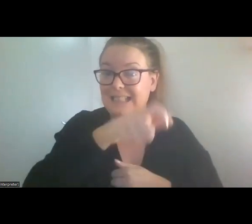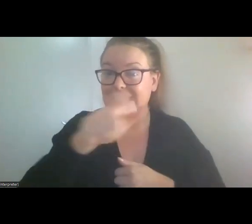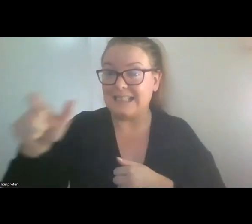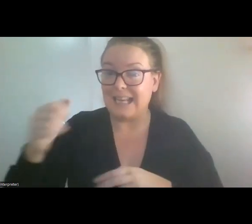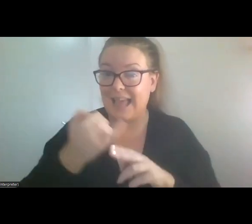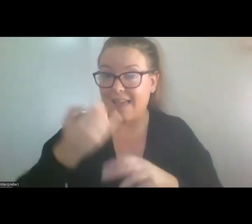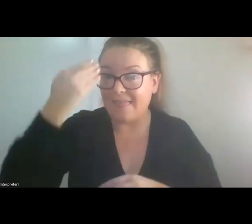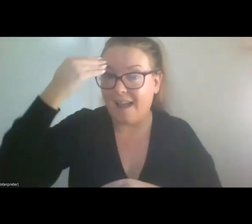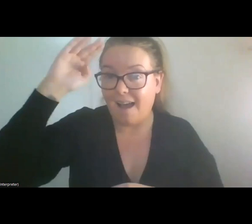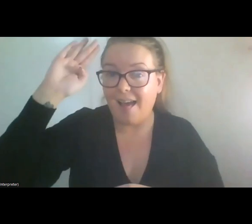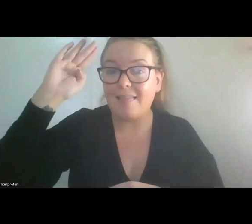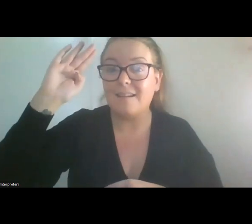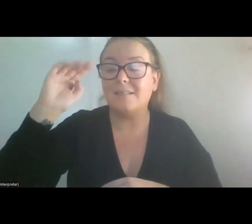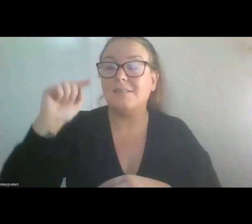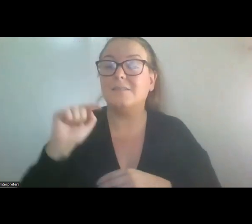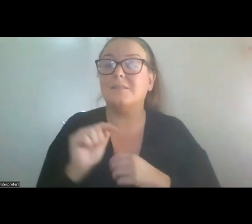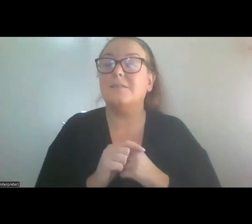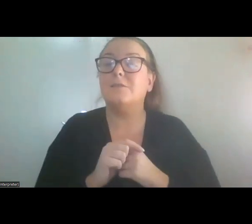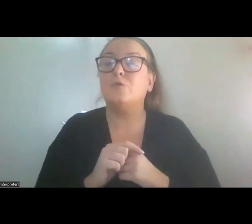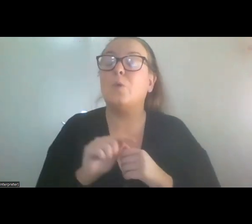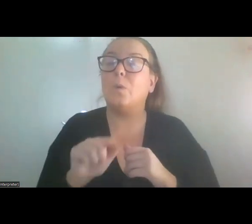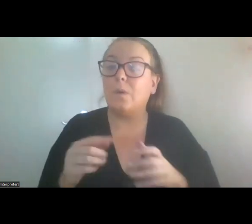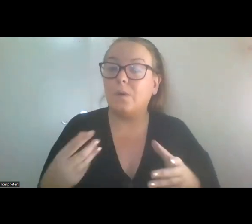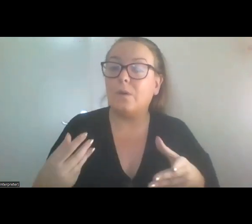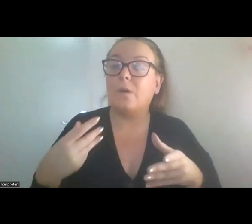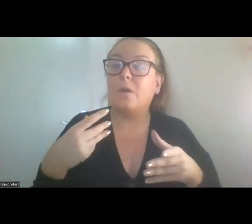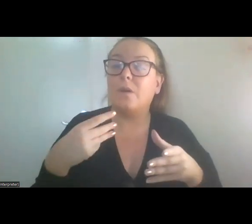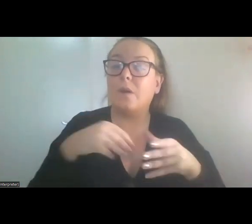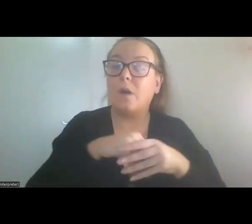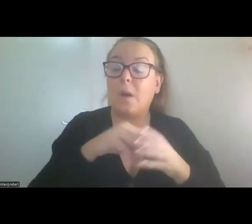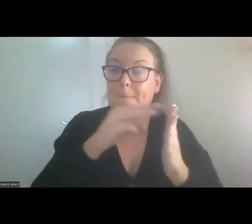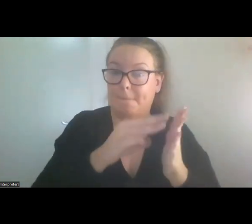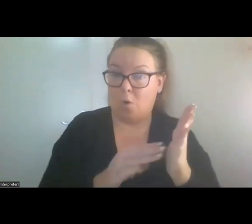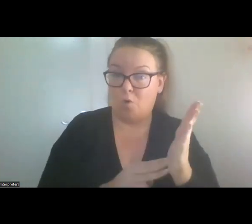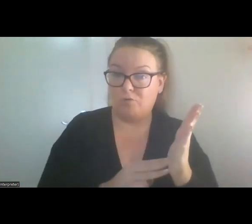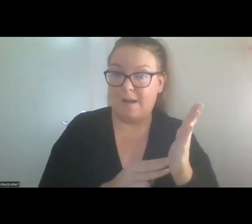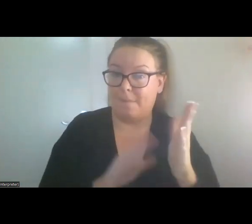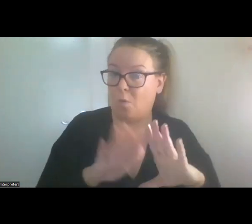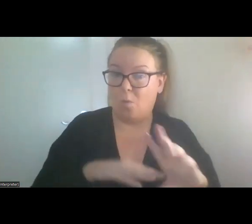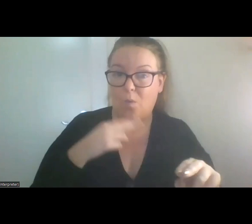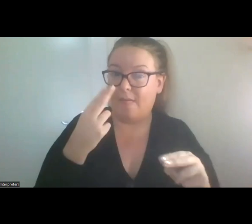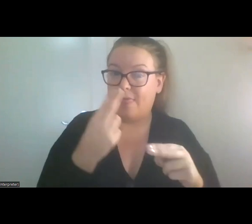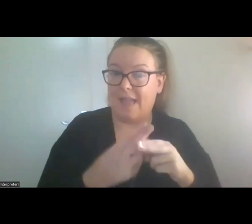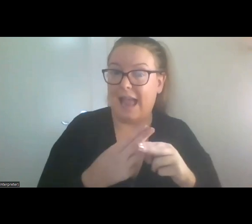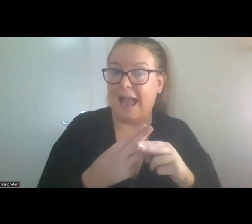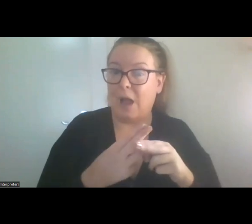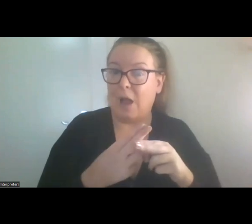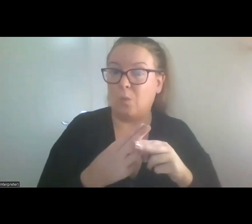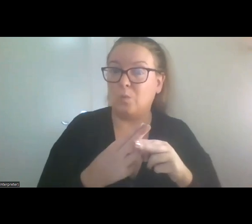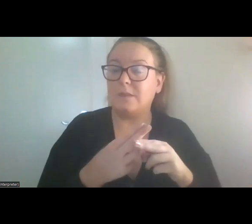program without access to the wide